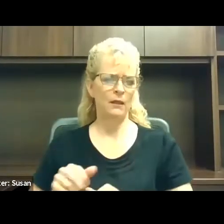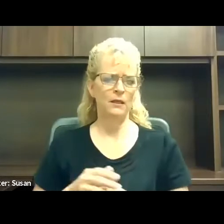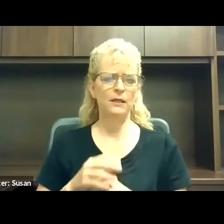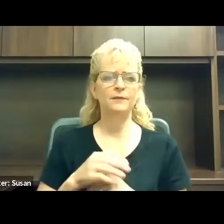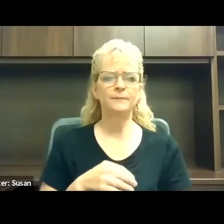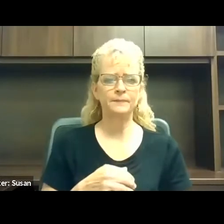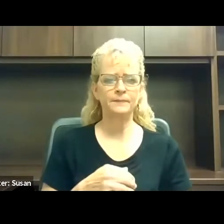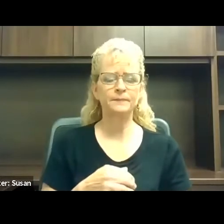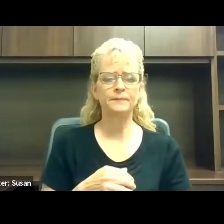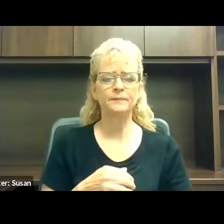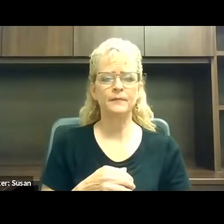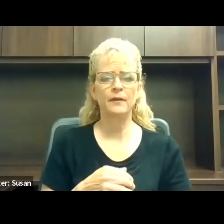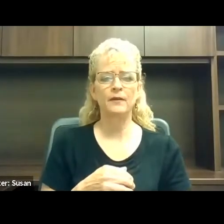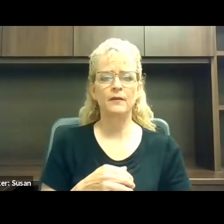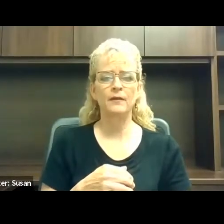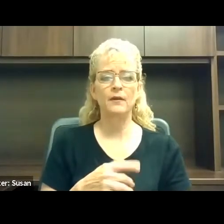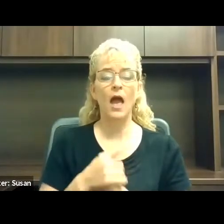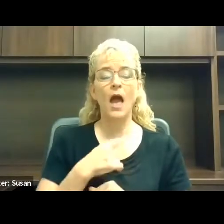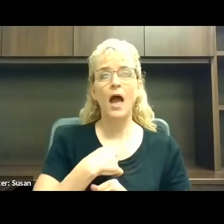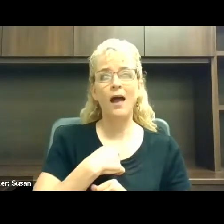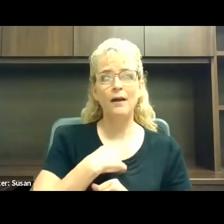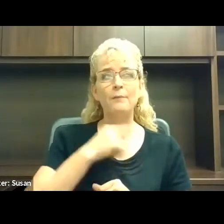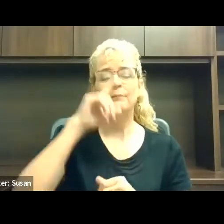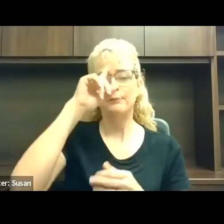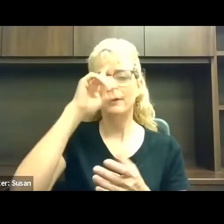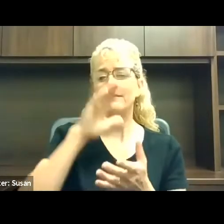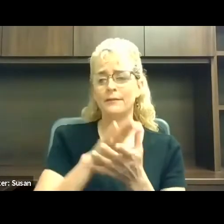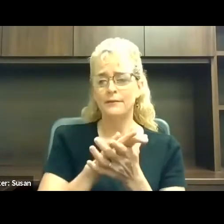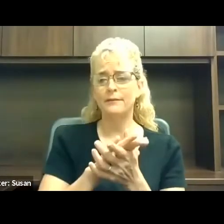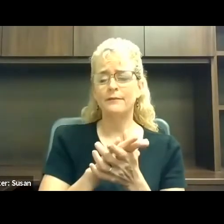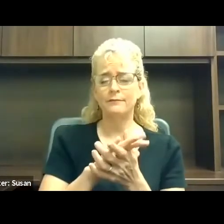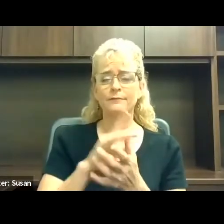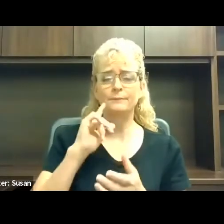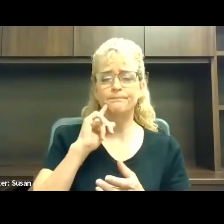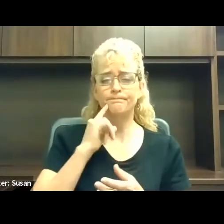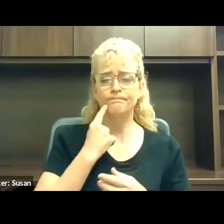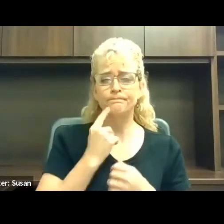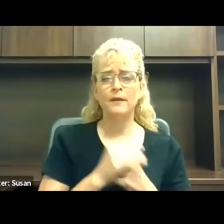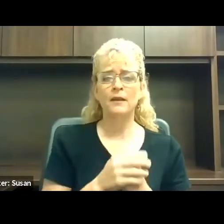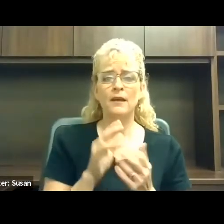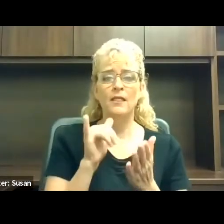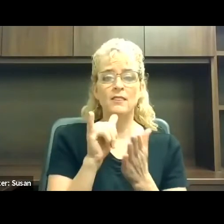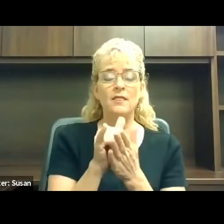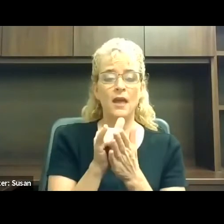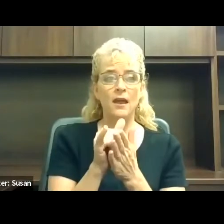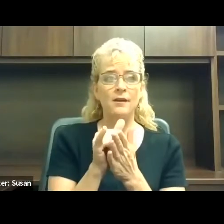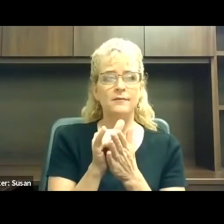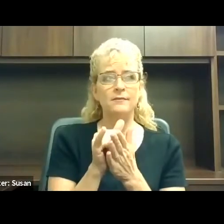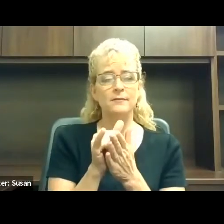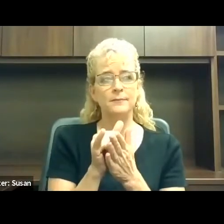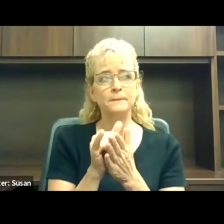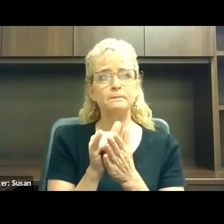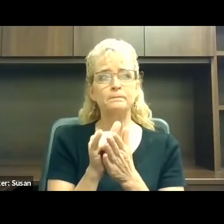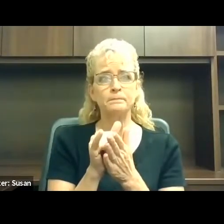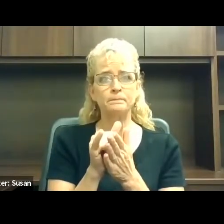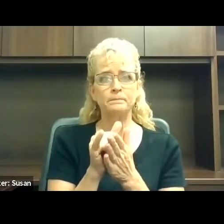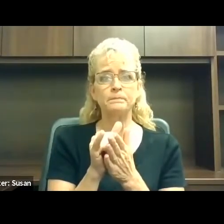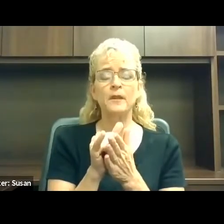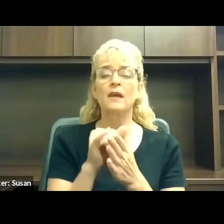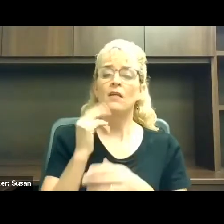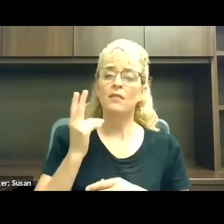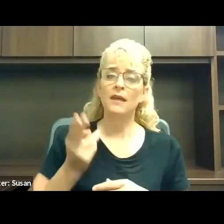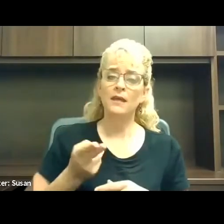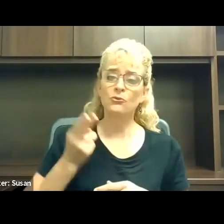I believe, sincerely, that the history